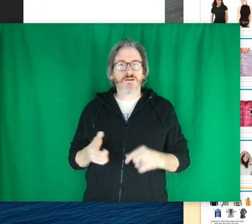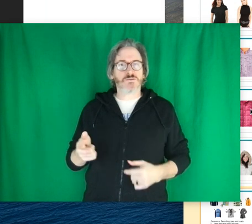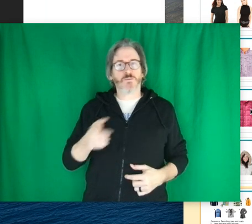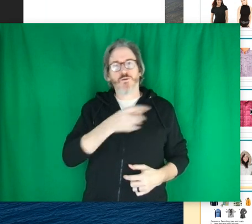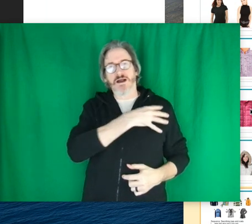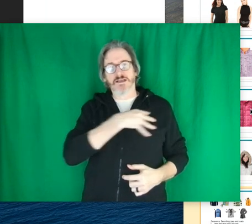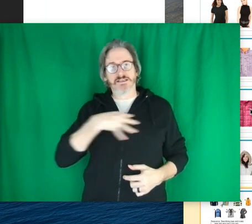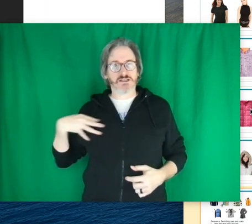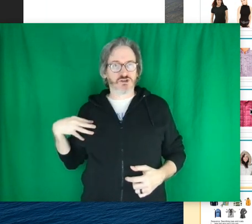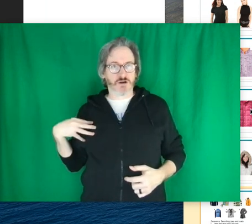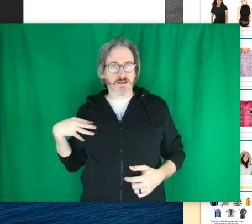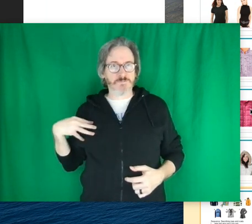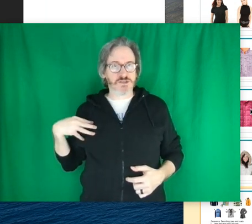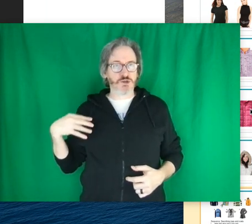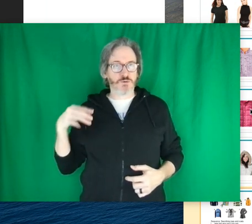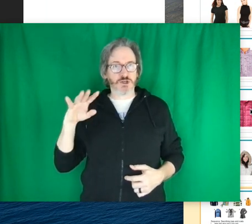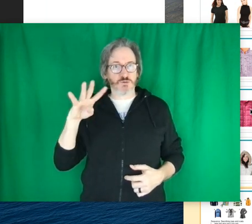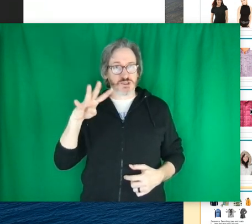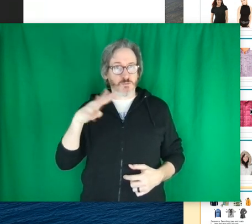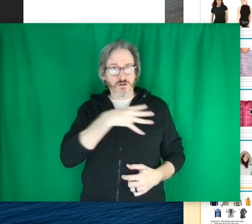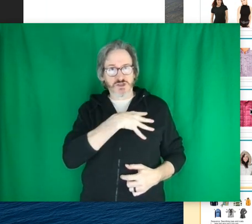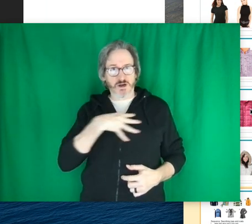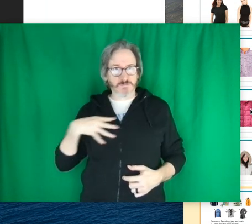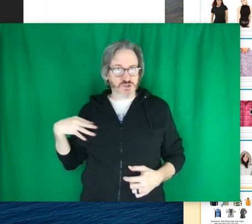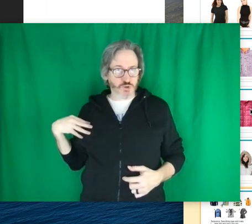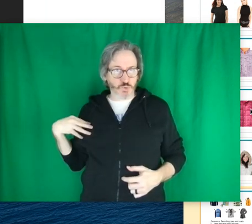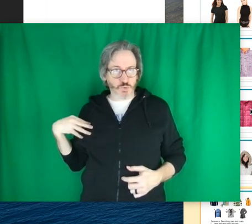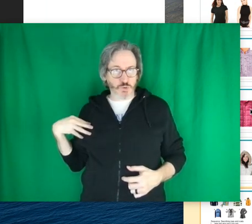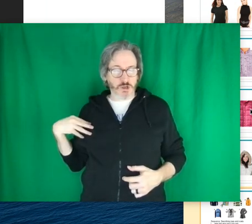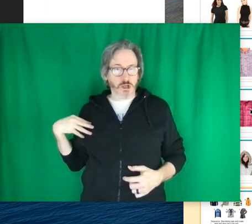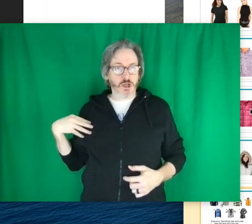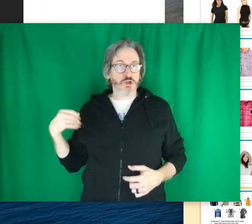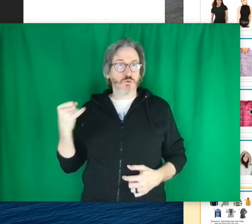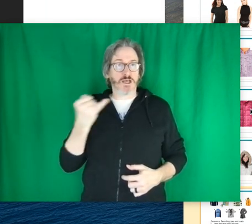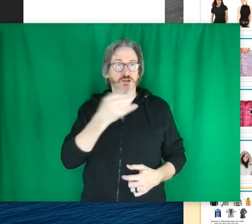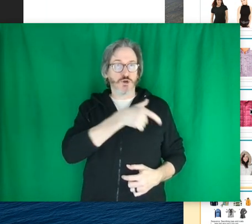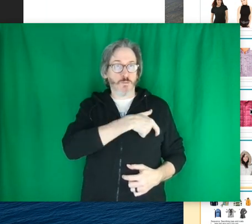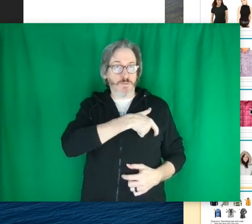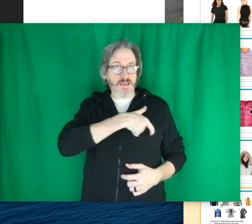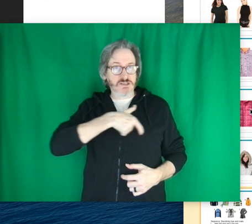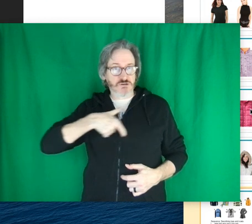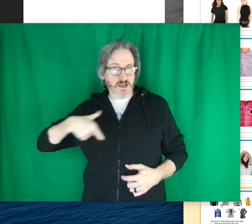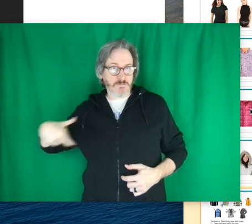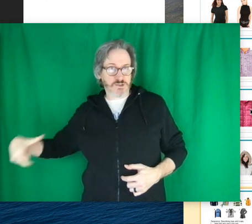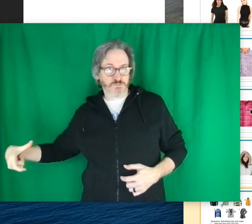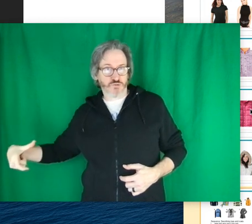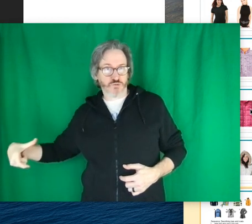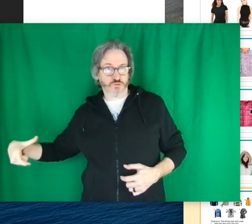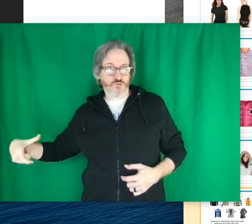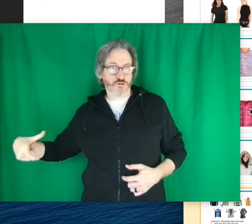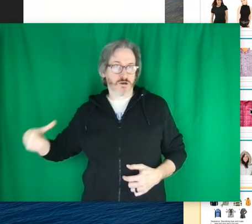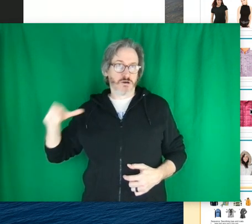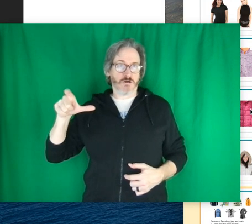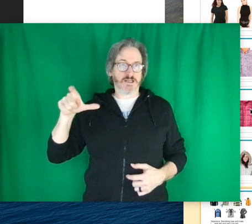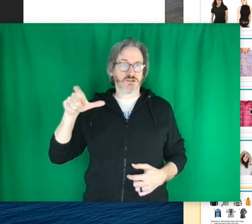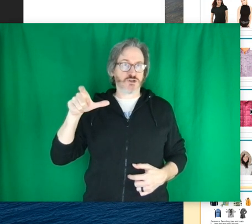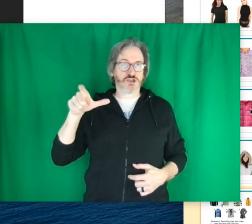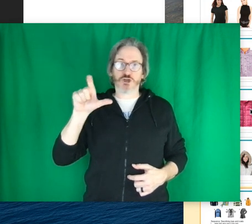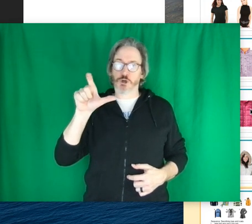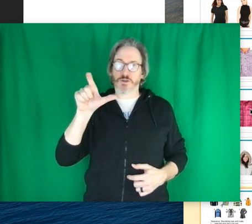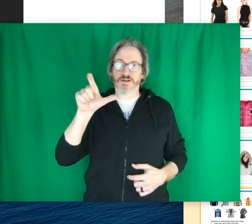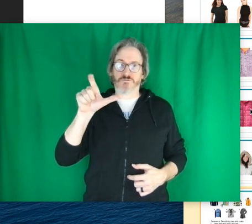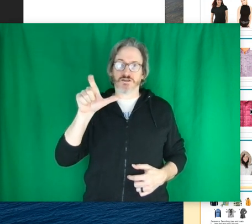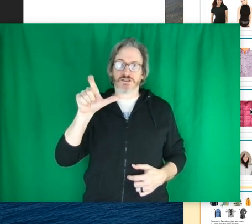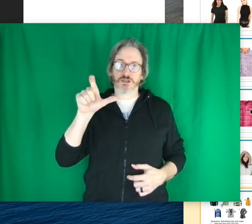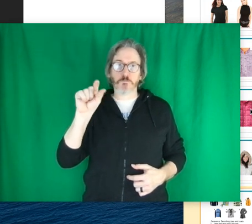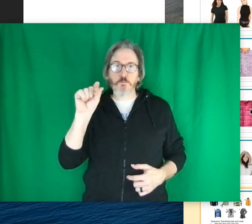One of the things I want to point out is that stripes, you can do small stripes, you can do big stripes, right? So we're just